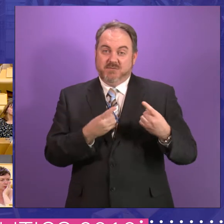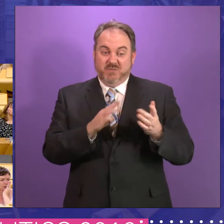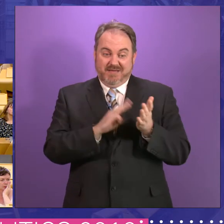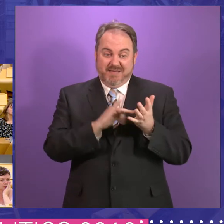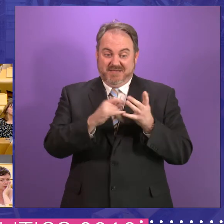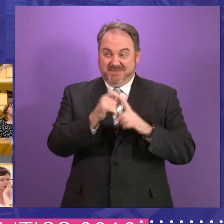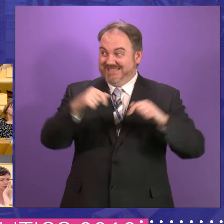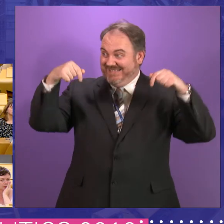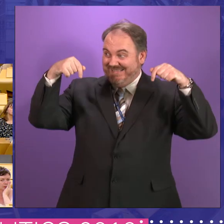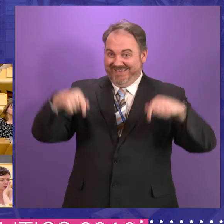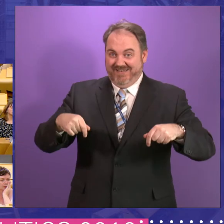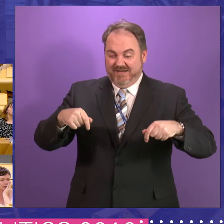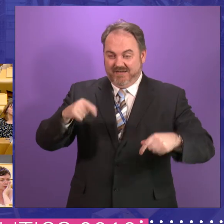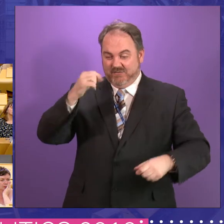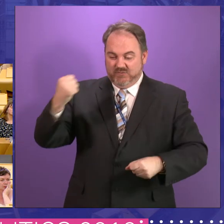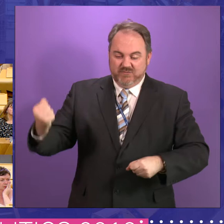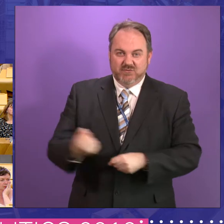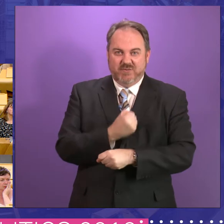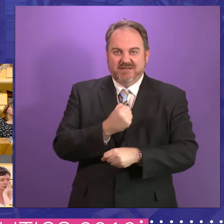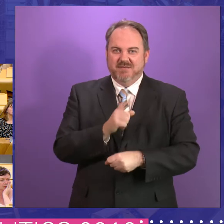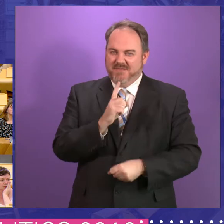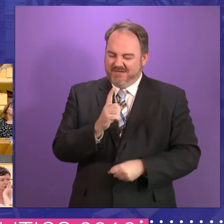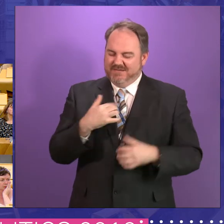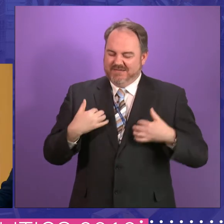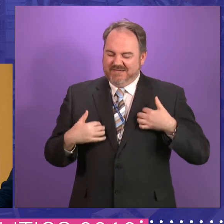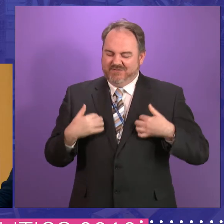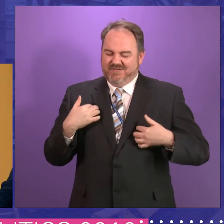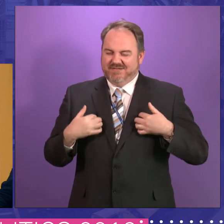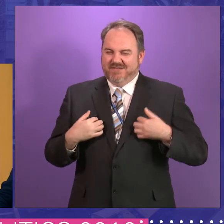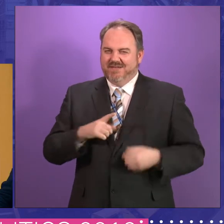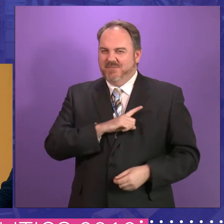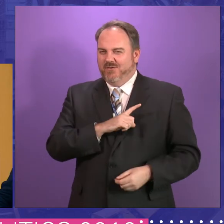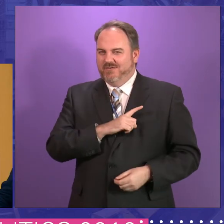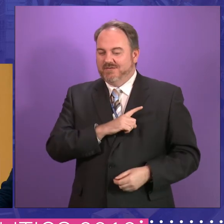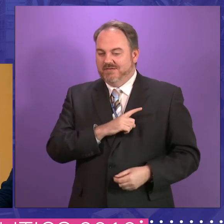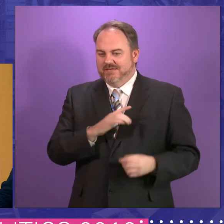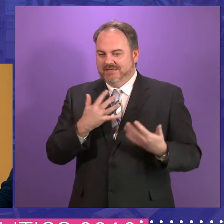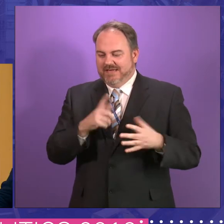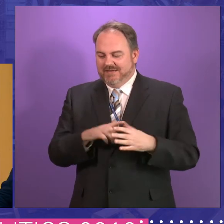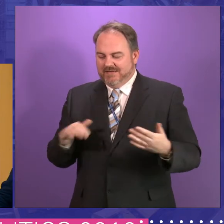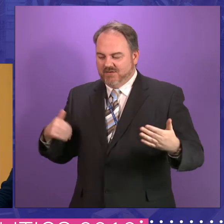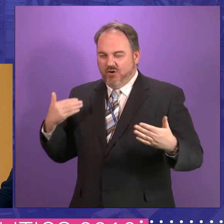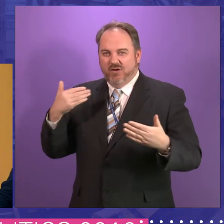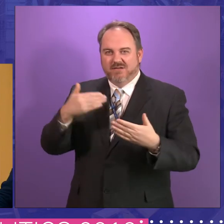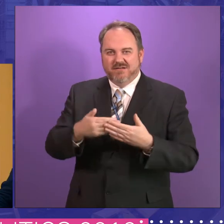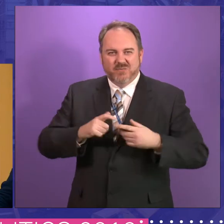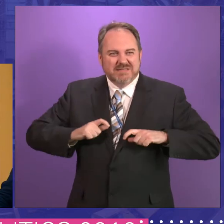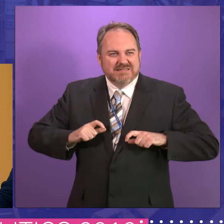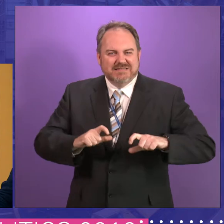in this place to determine. But I think it is revealing that, you know, 10, 12 years on, we are still discussing